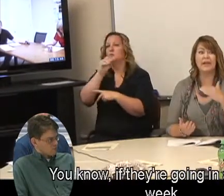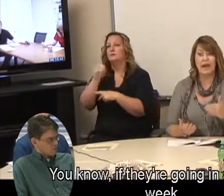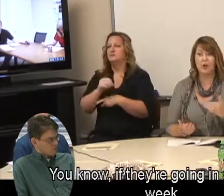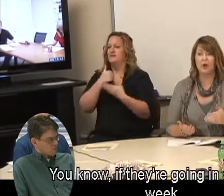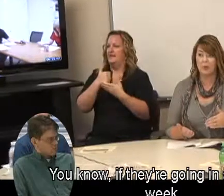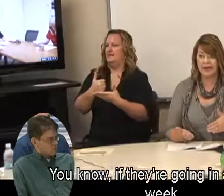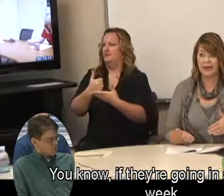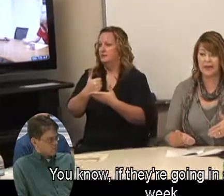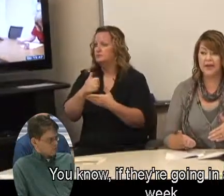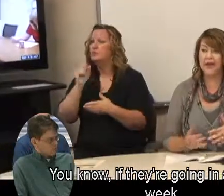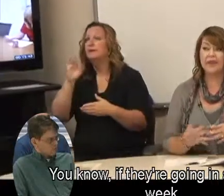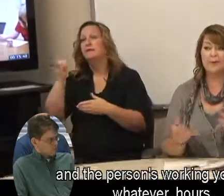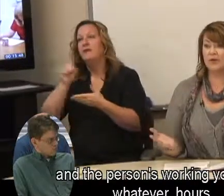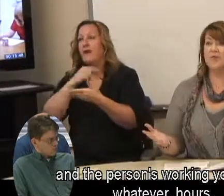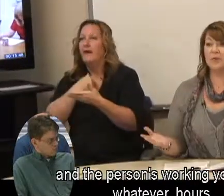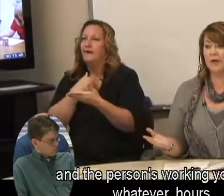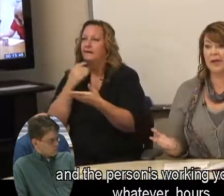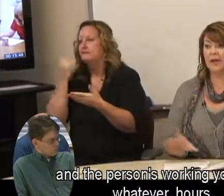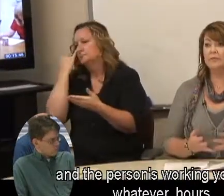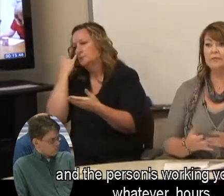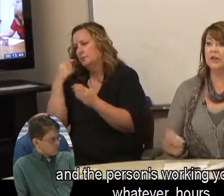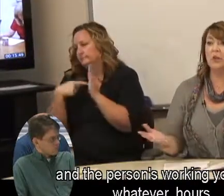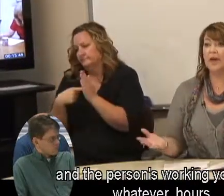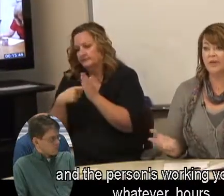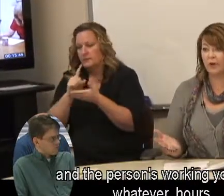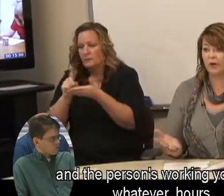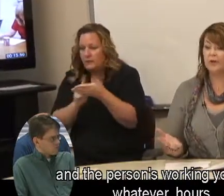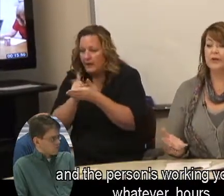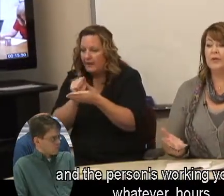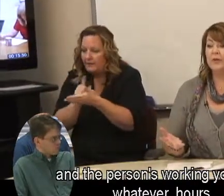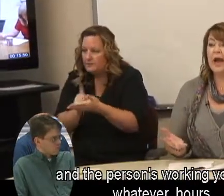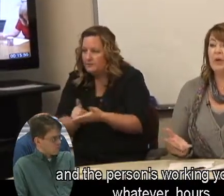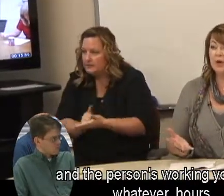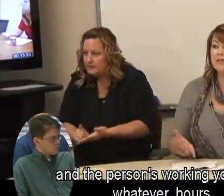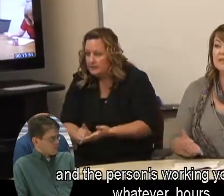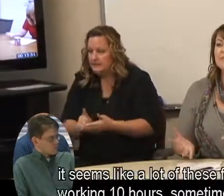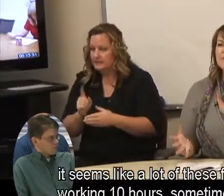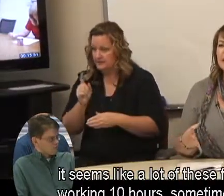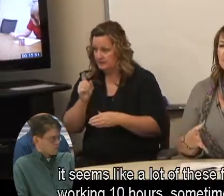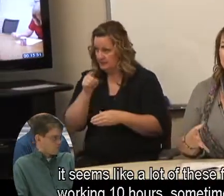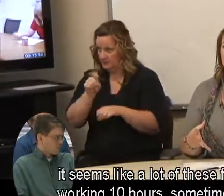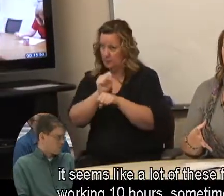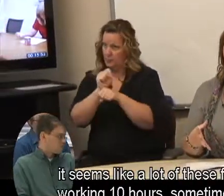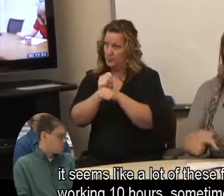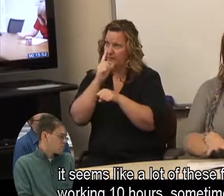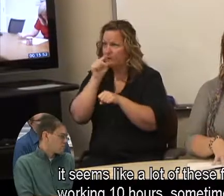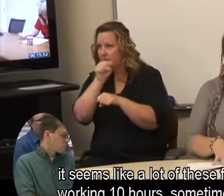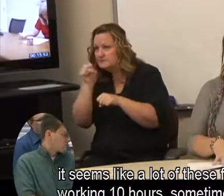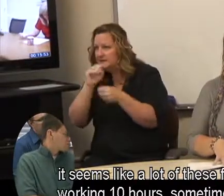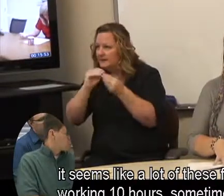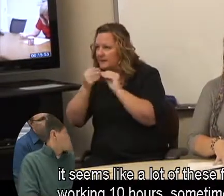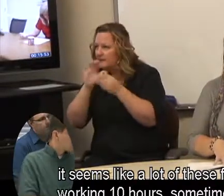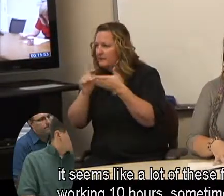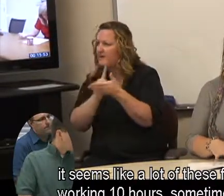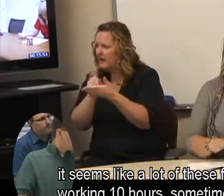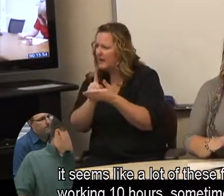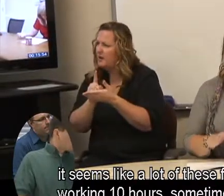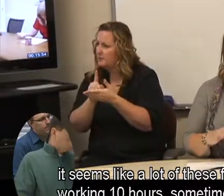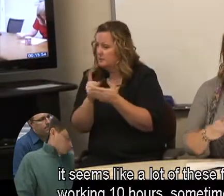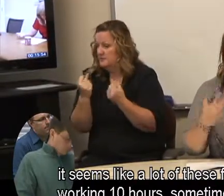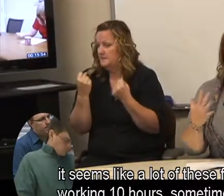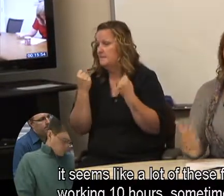they're going in an hour a week and the person's working, you know, whatever hours, it seems like a lot of these folks are working